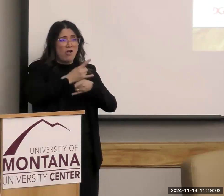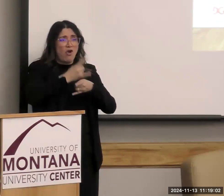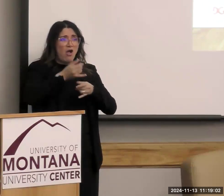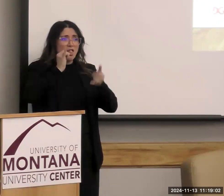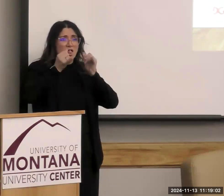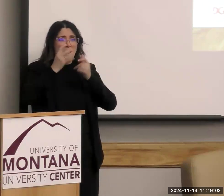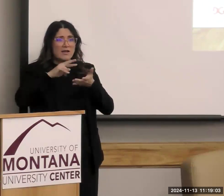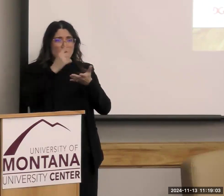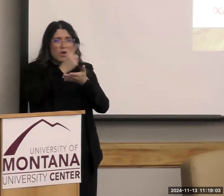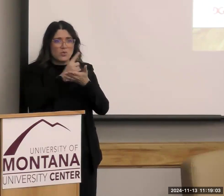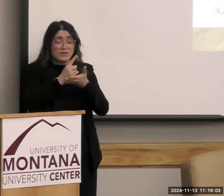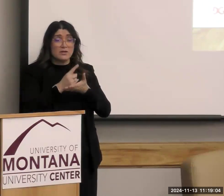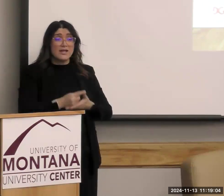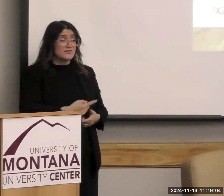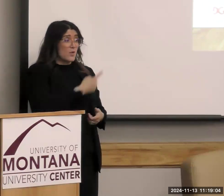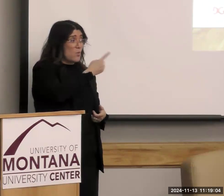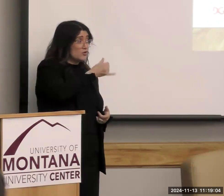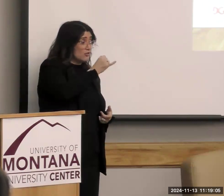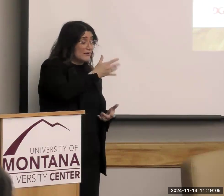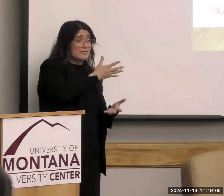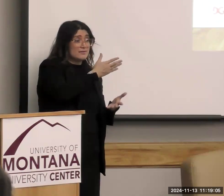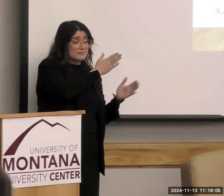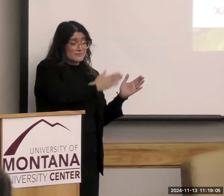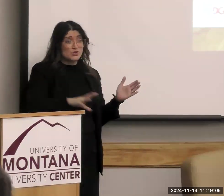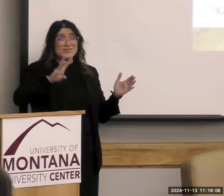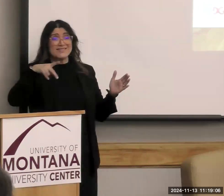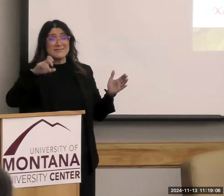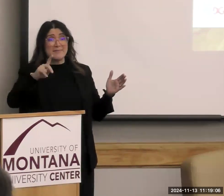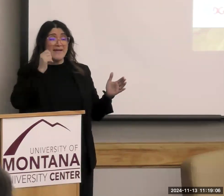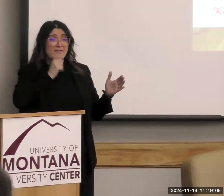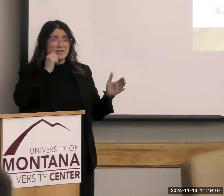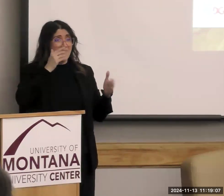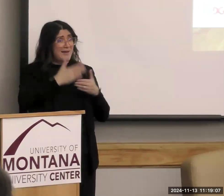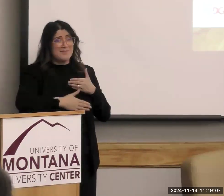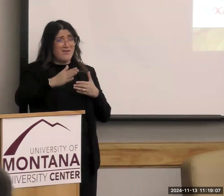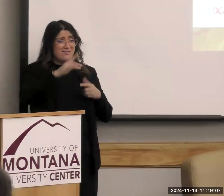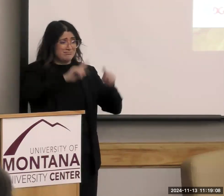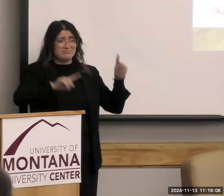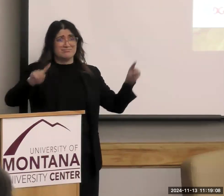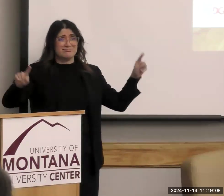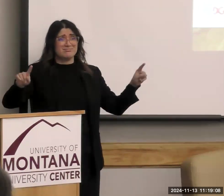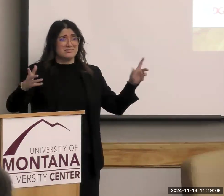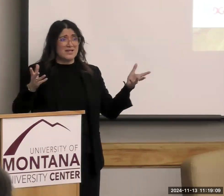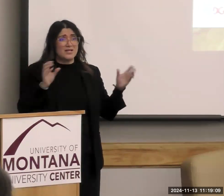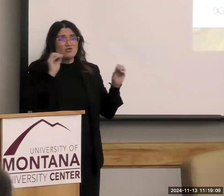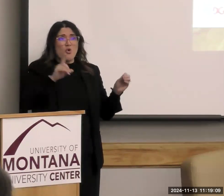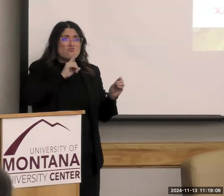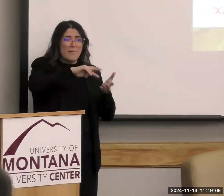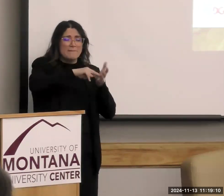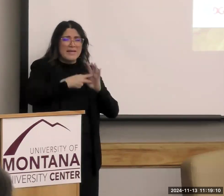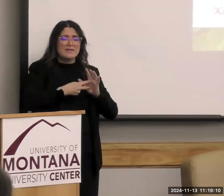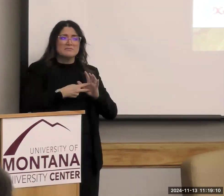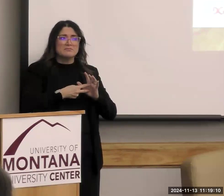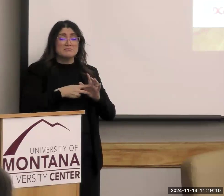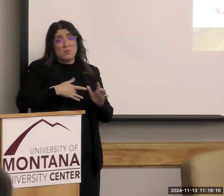a week. And it goes from one drink to a six-pack a day and beyond. It doesn't, it is without meaning, but it makes us feel